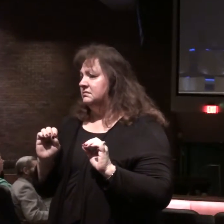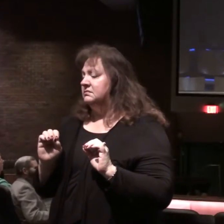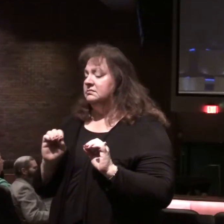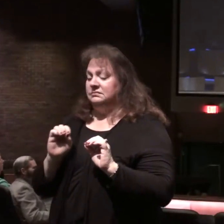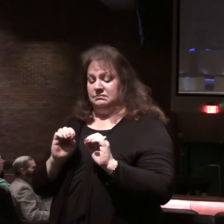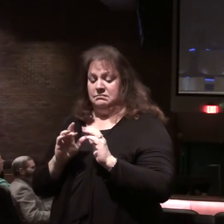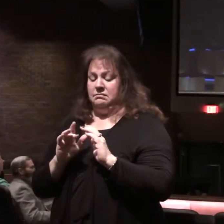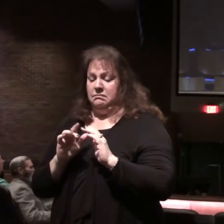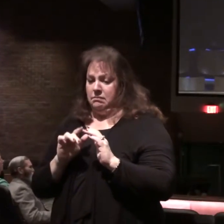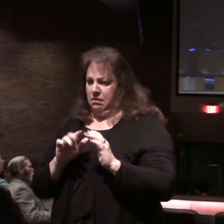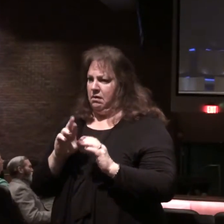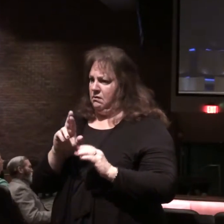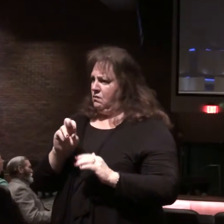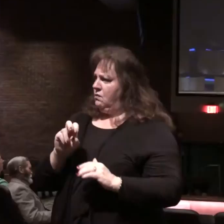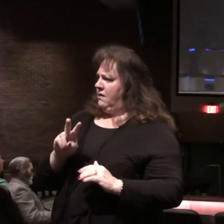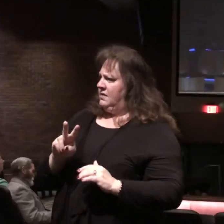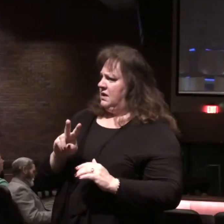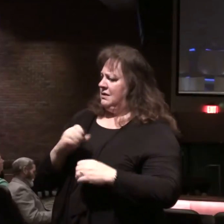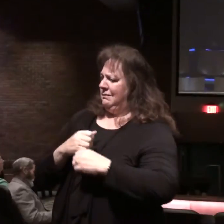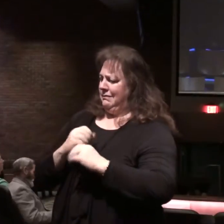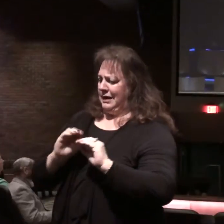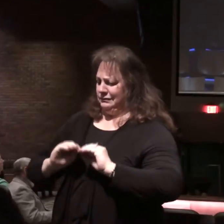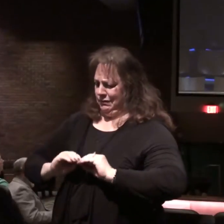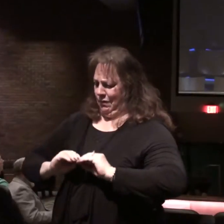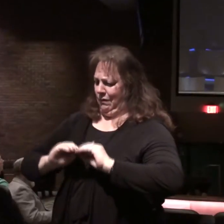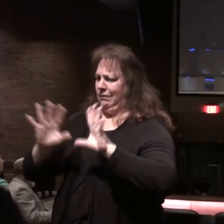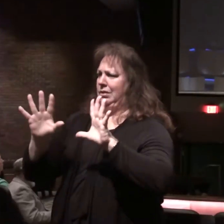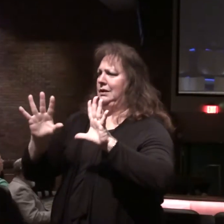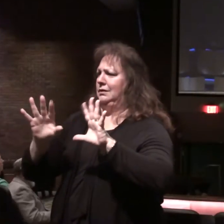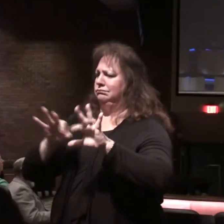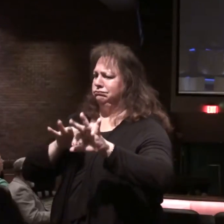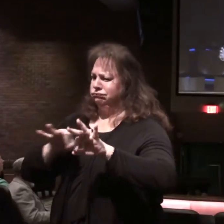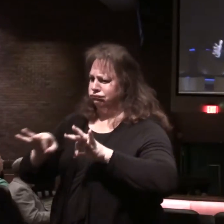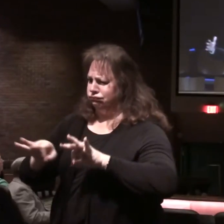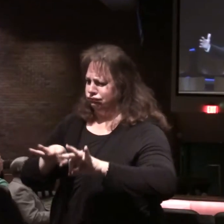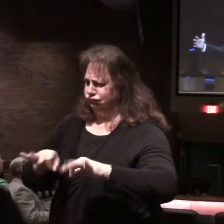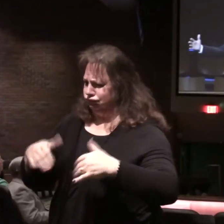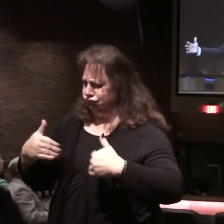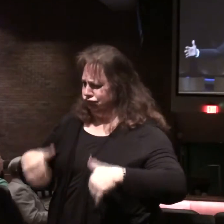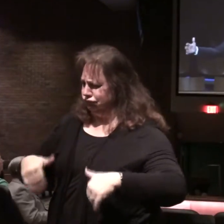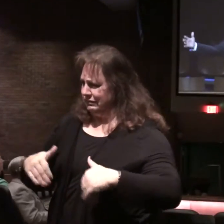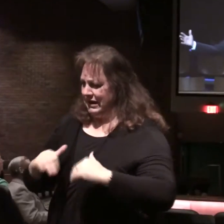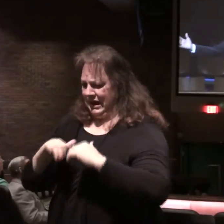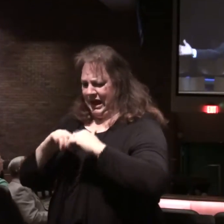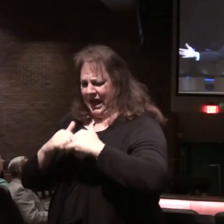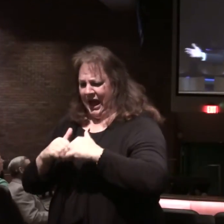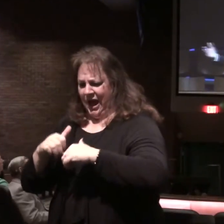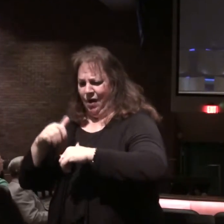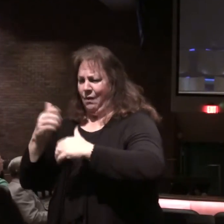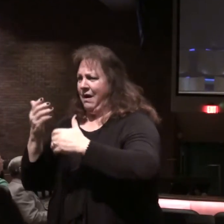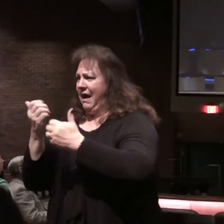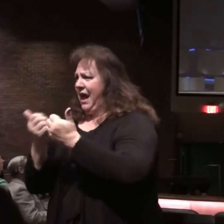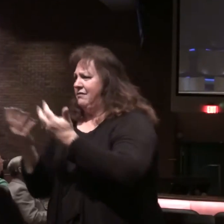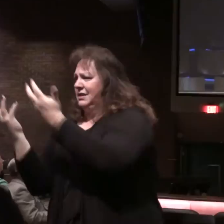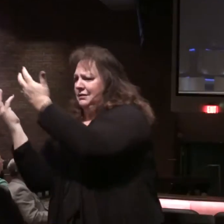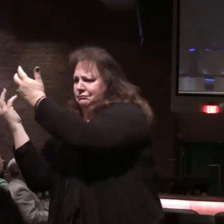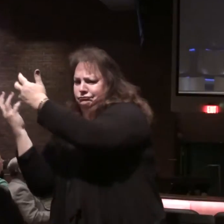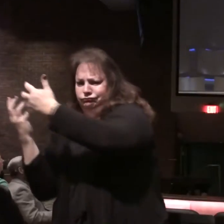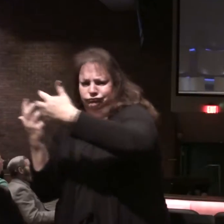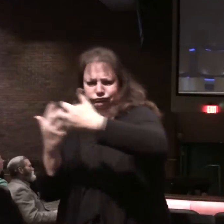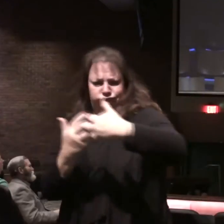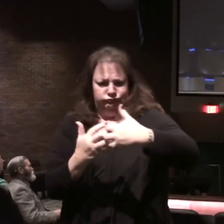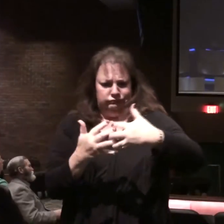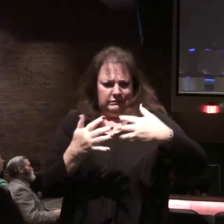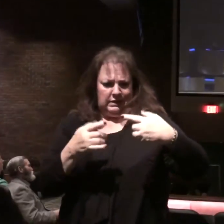does make more clear than has done before how these things will unfold.